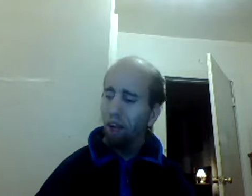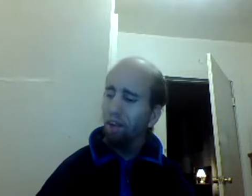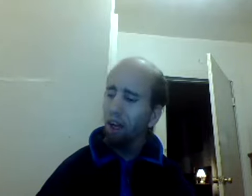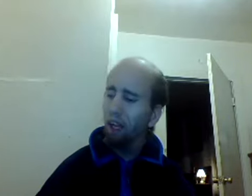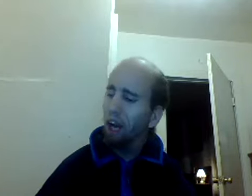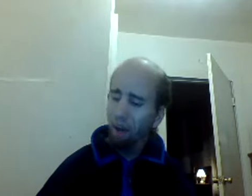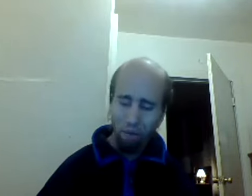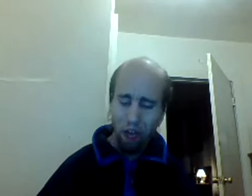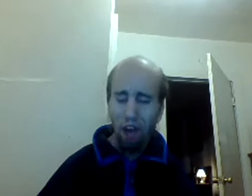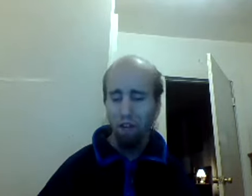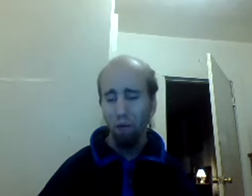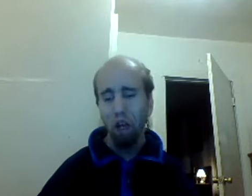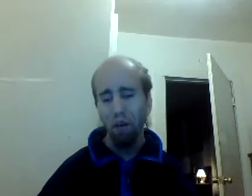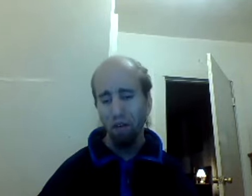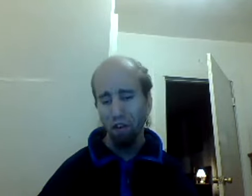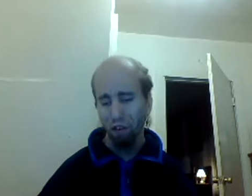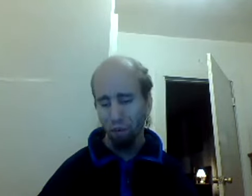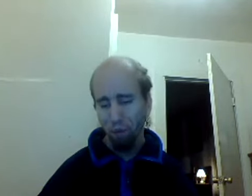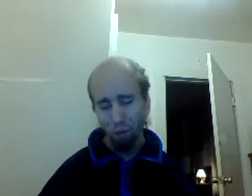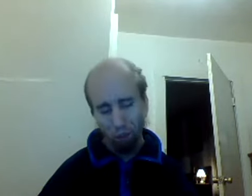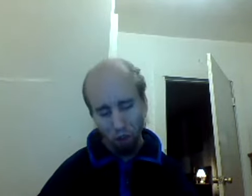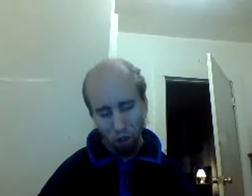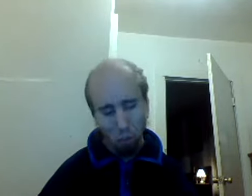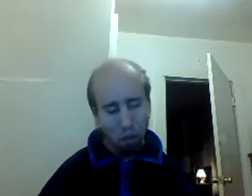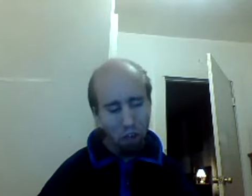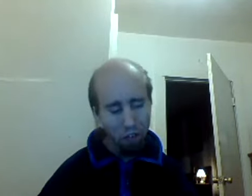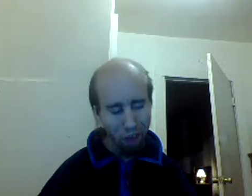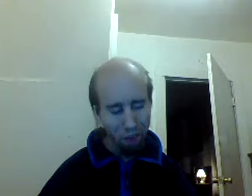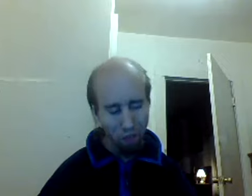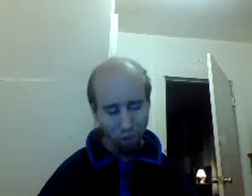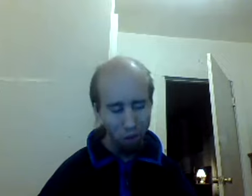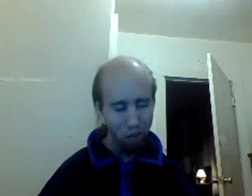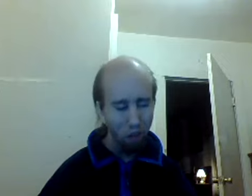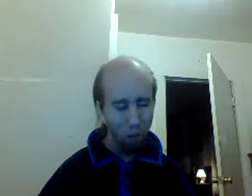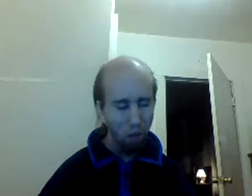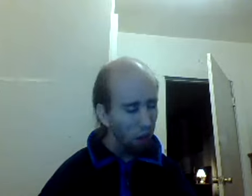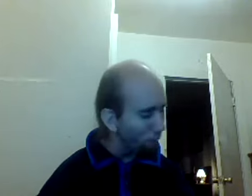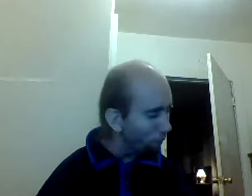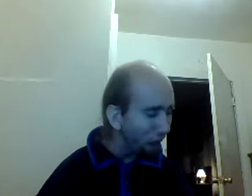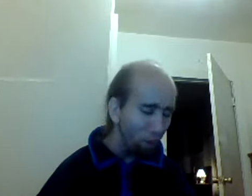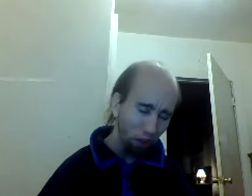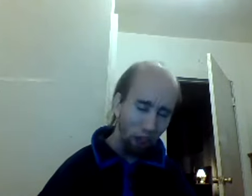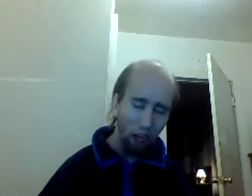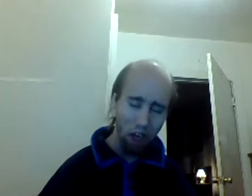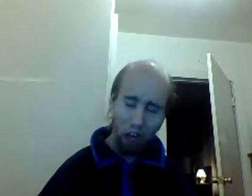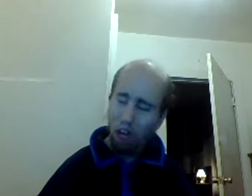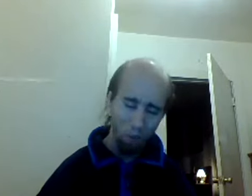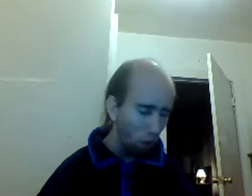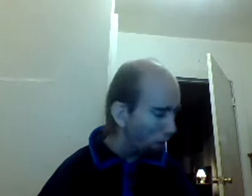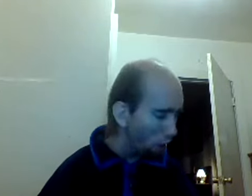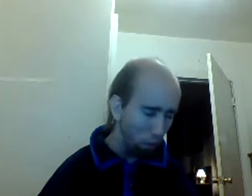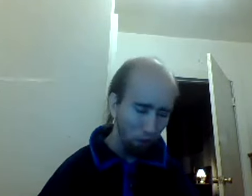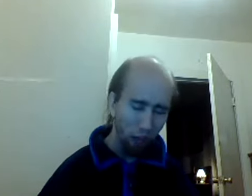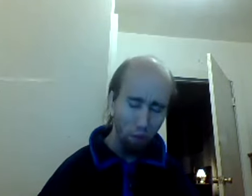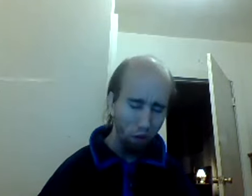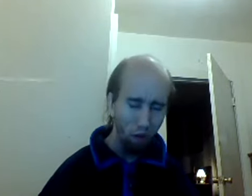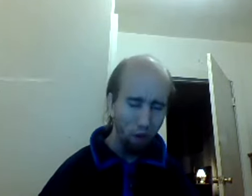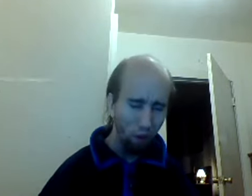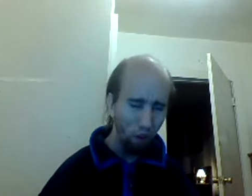like I said yeah I may have to wait every six weeks every six months to get paid and I'm fine with that I have no problem with that whatsoever